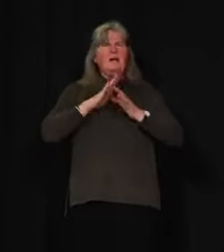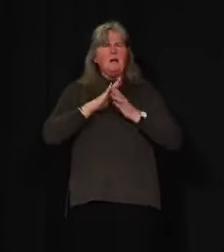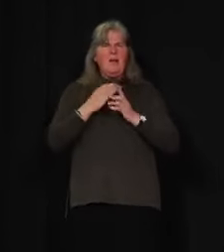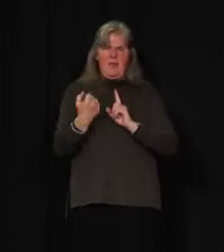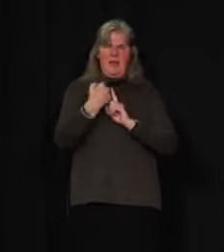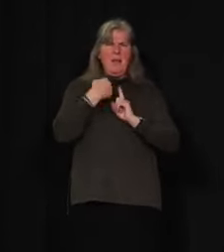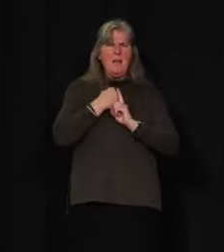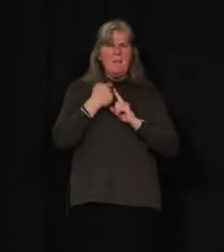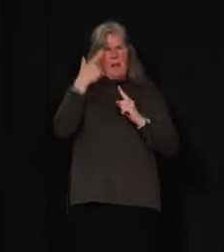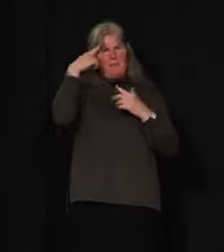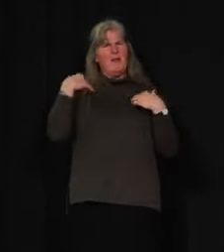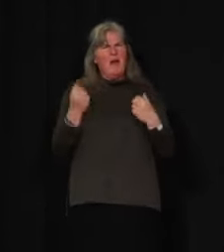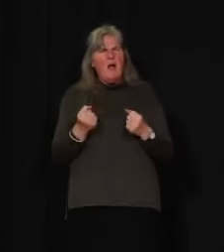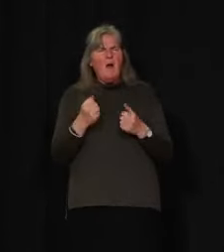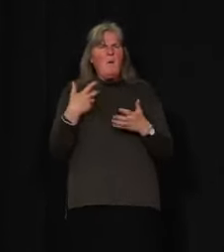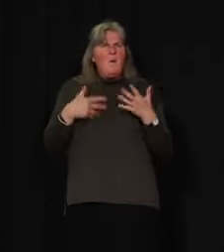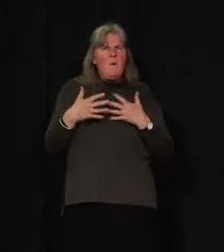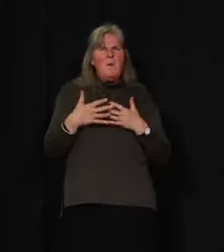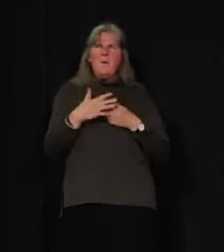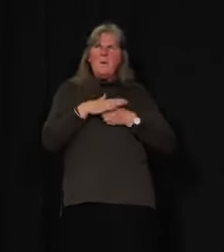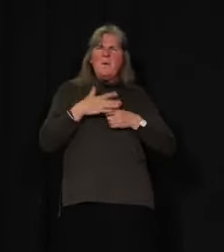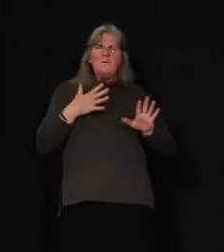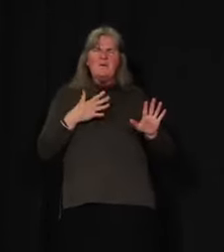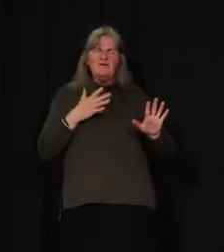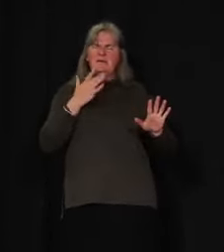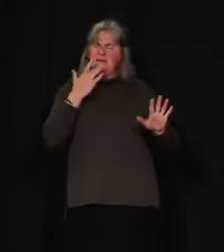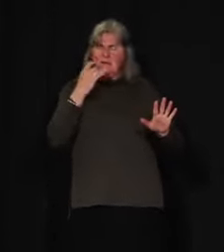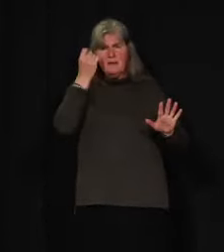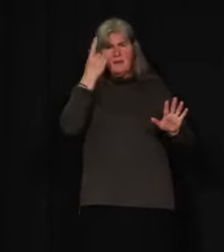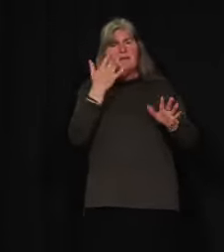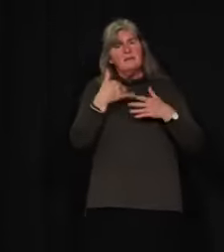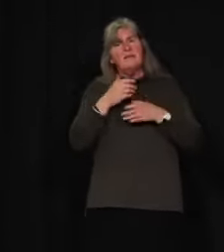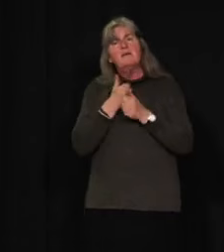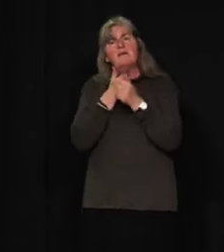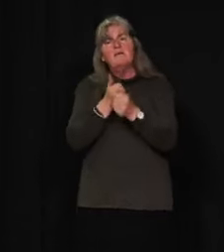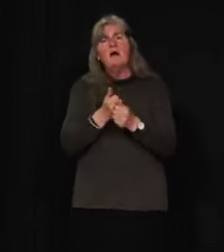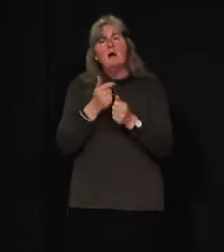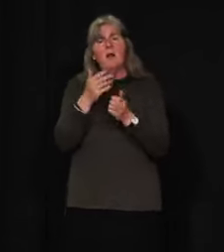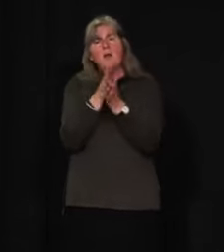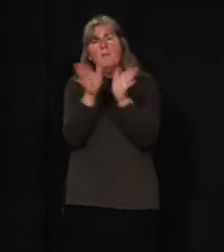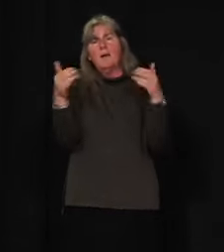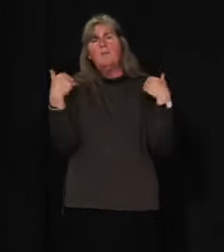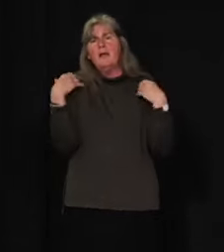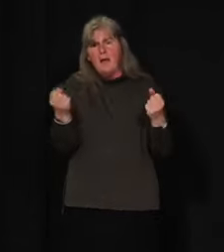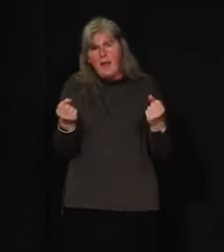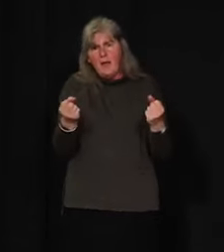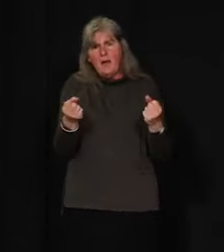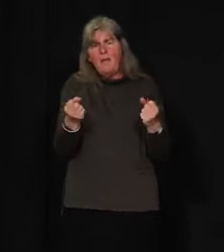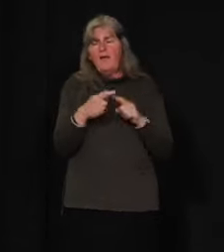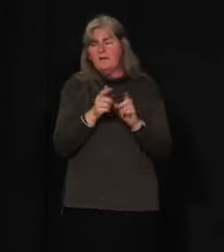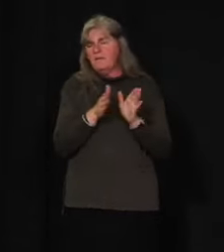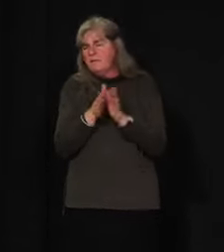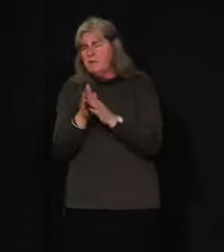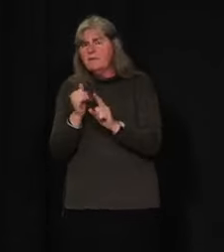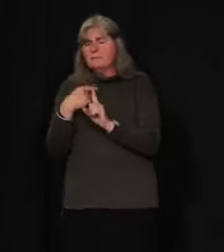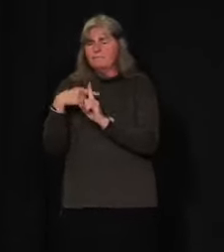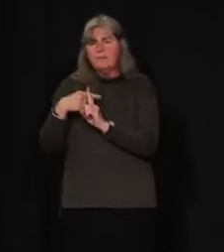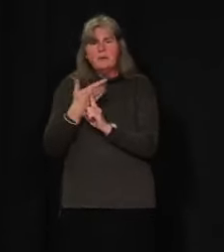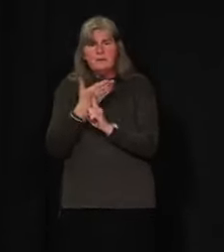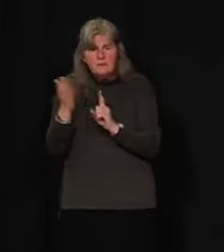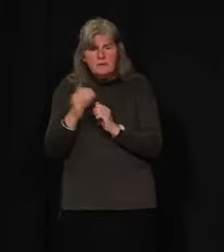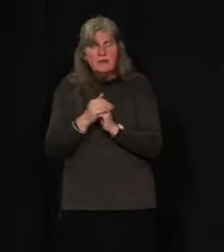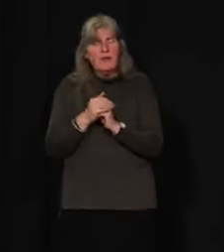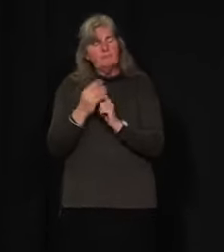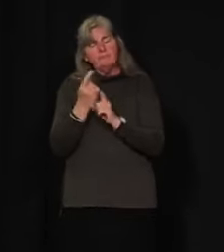Whether we're applying good public health principles or sound governance, we should always be obliged to use a proportionate